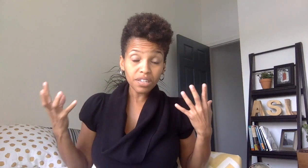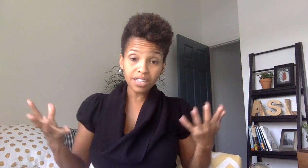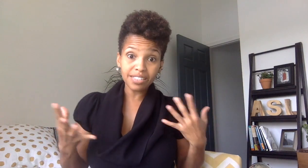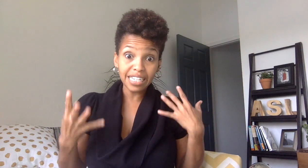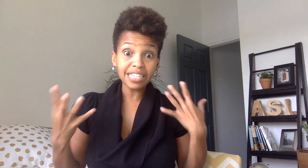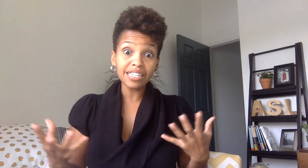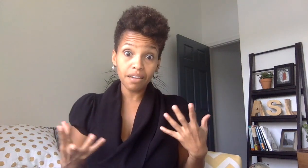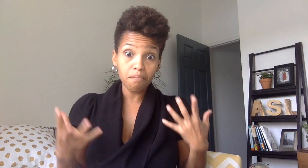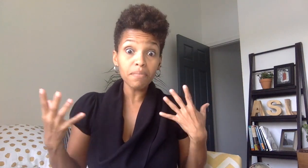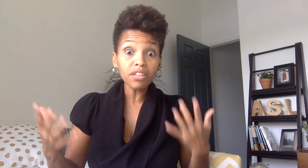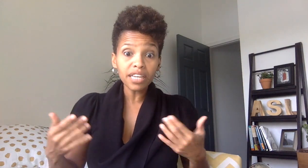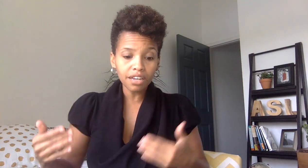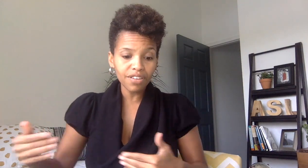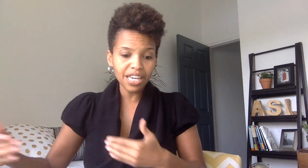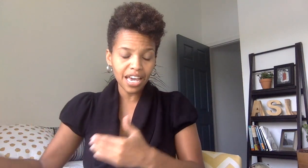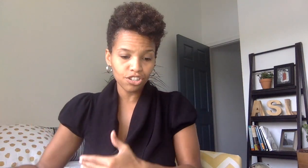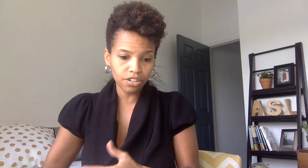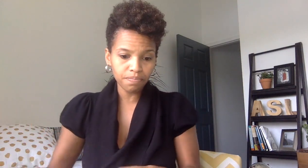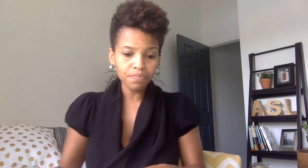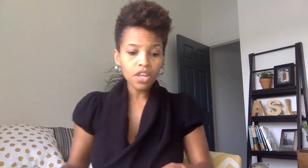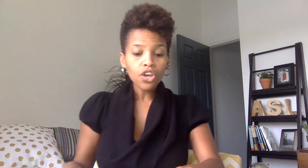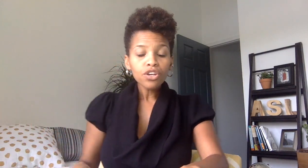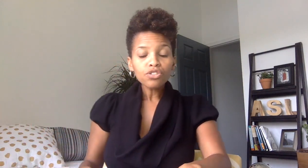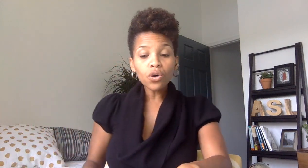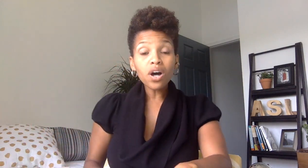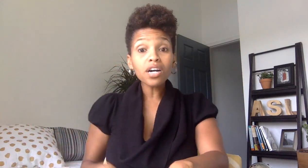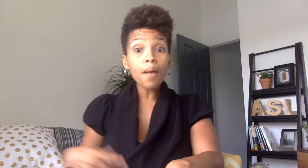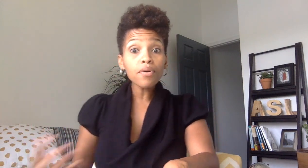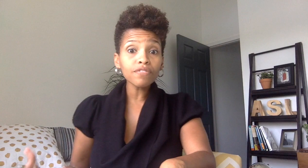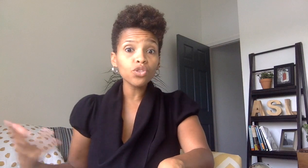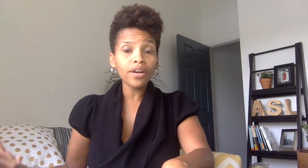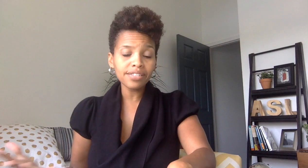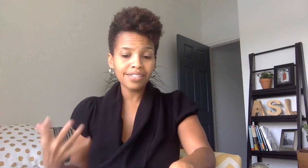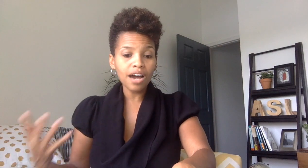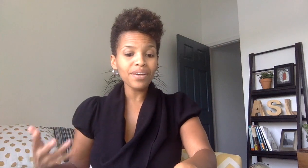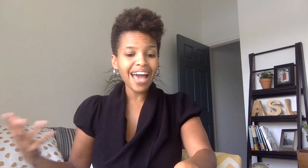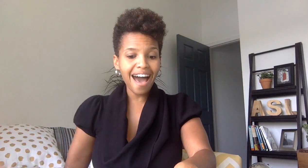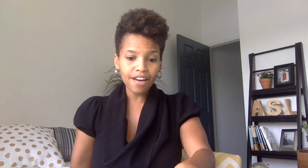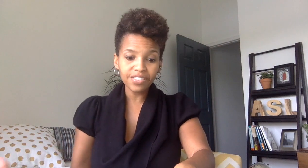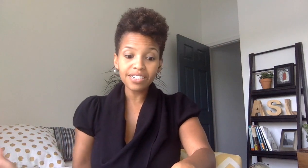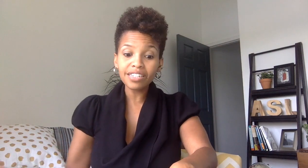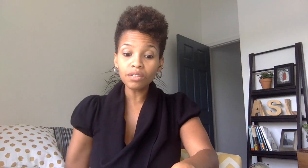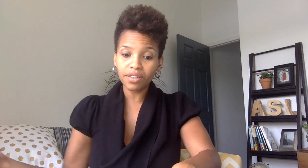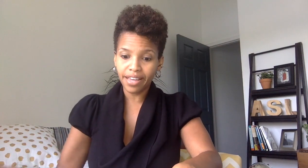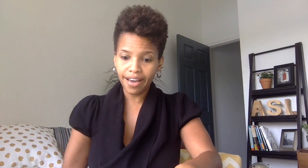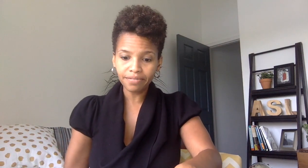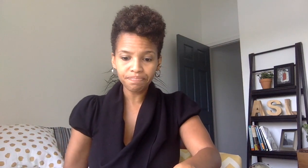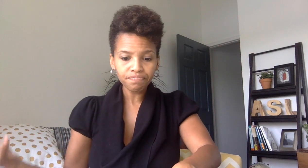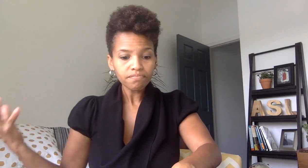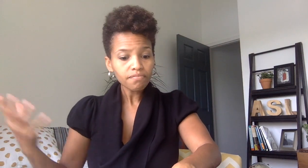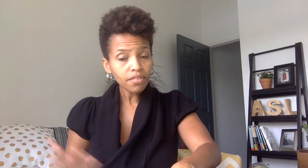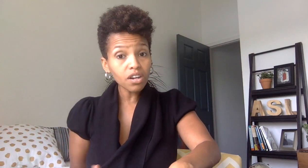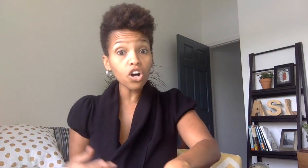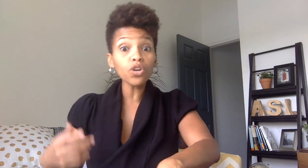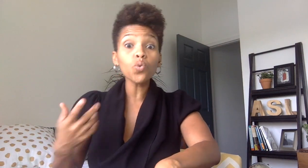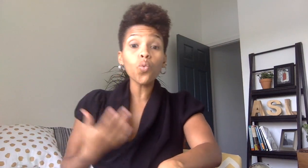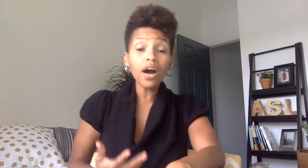this idiom milking a vacation so a couple of choices that we have to deal with that are one